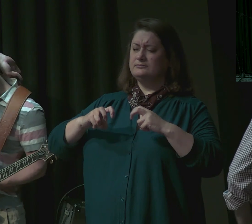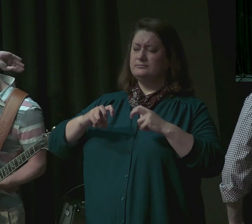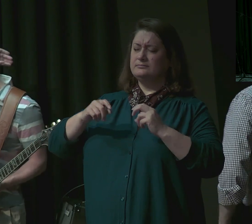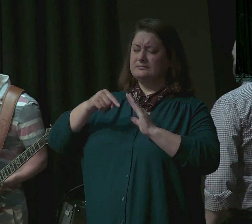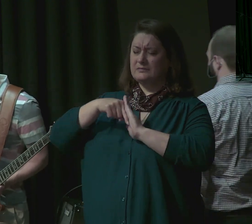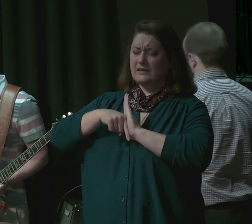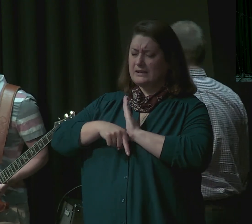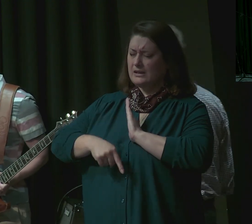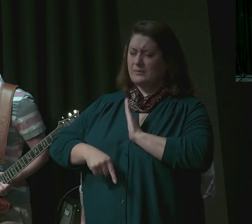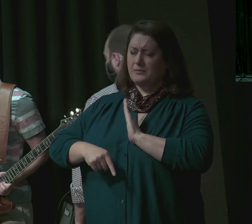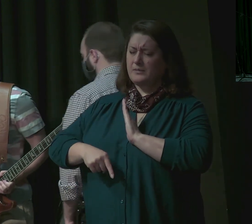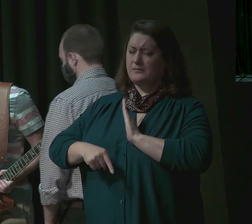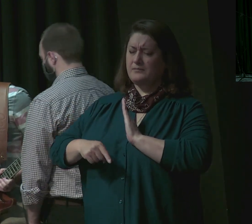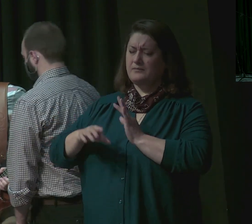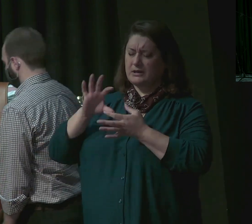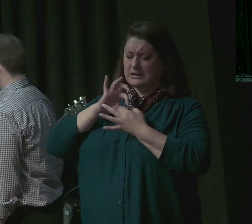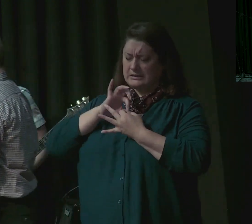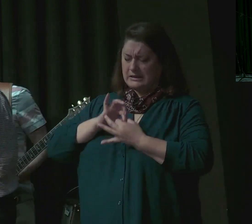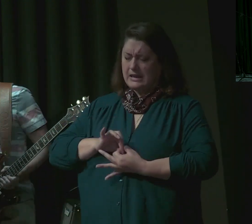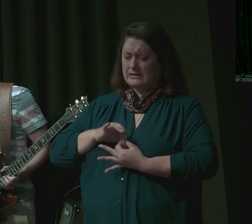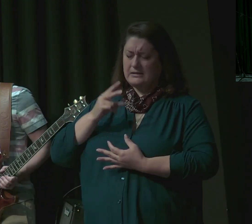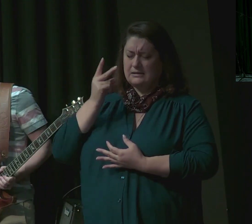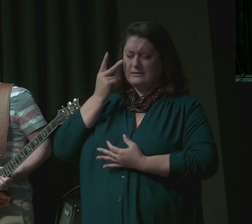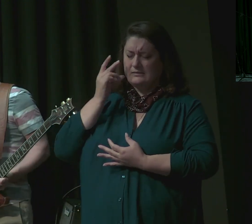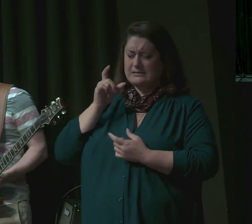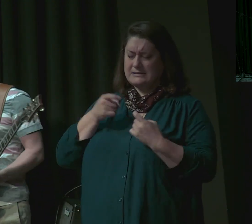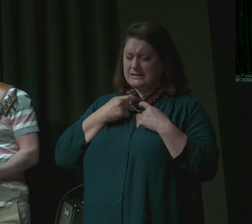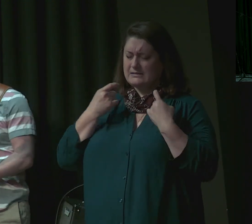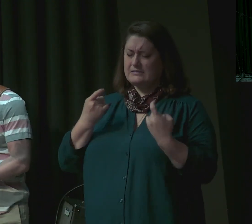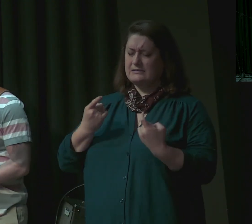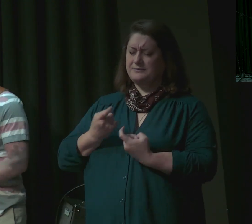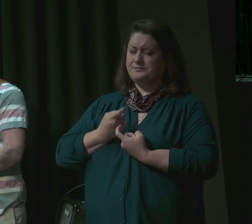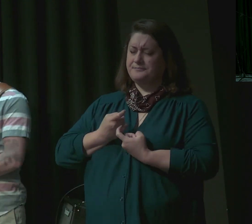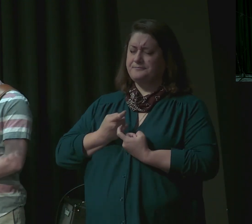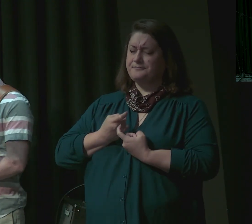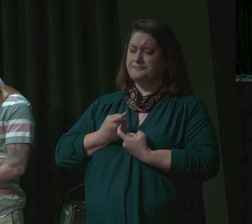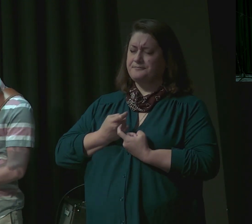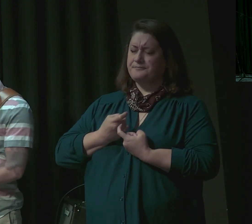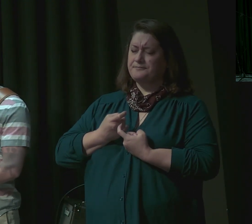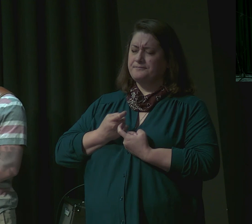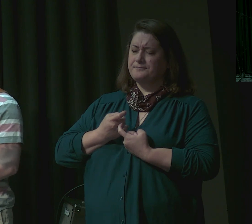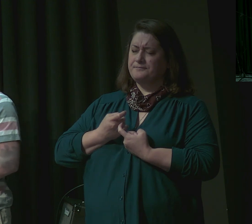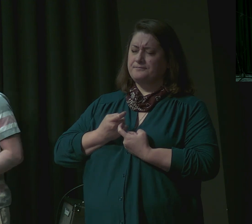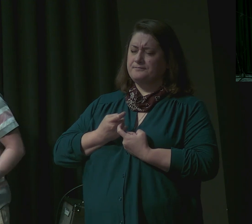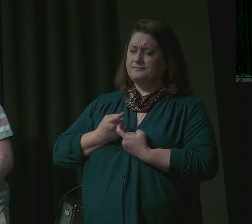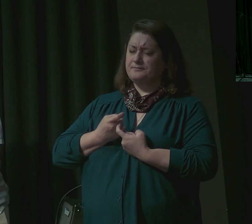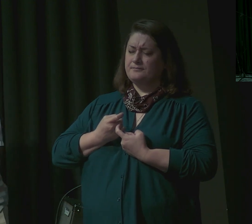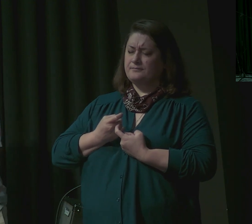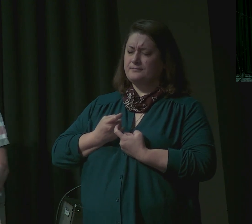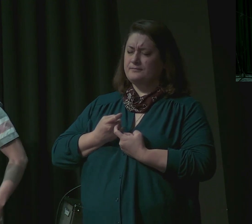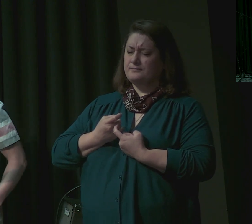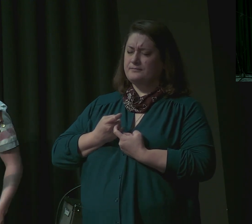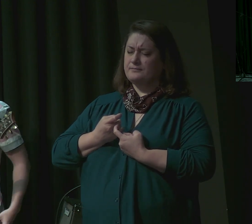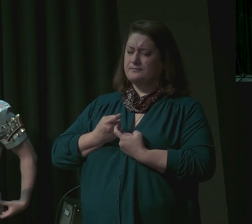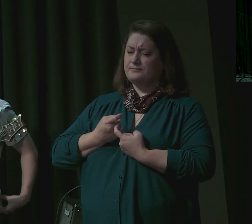and may we be willing to look with clear eyed spirit given grace enabled